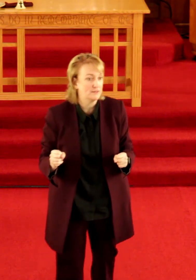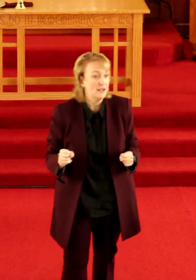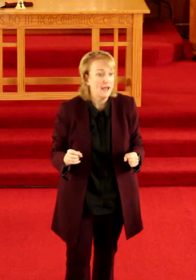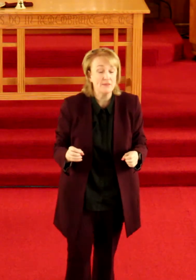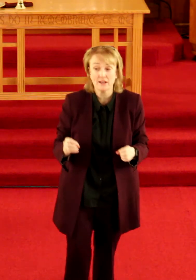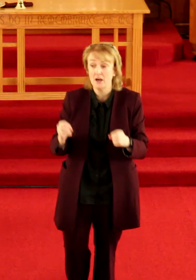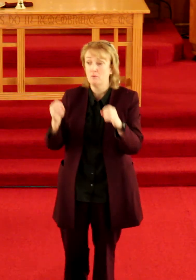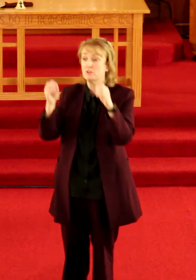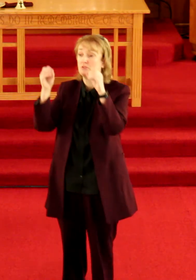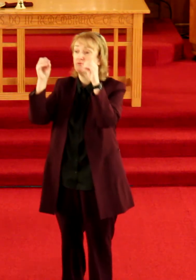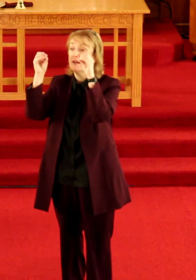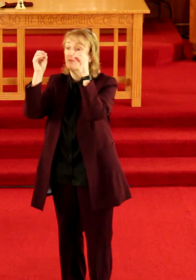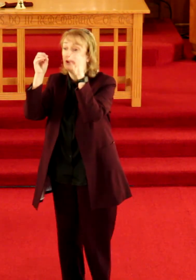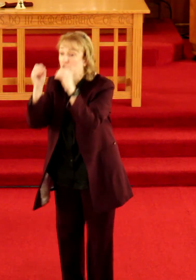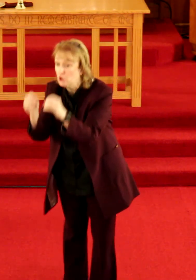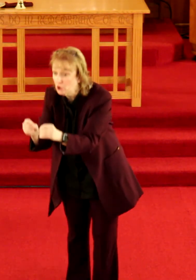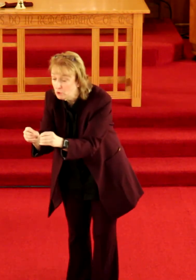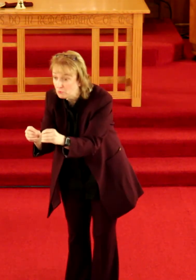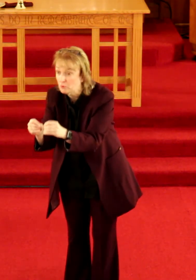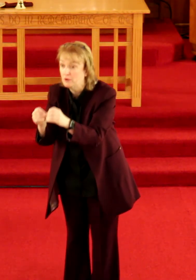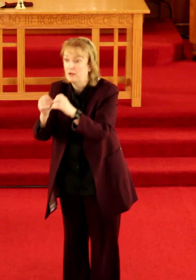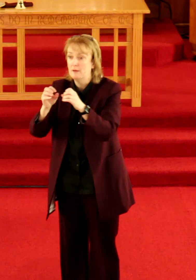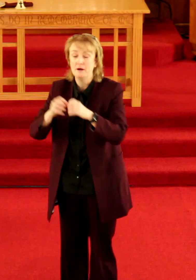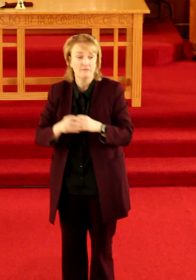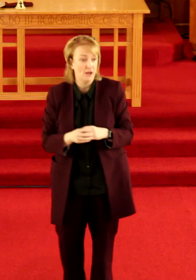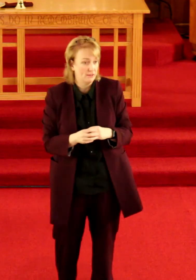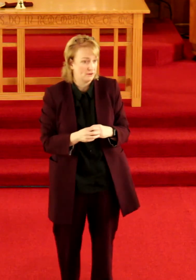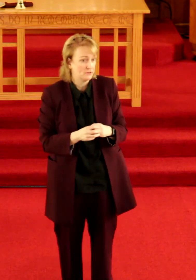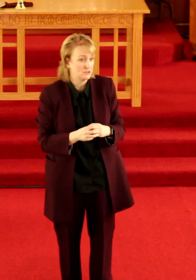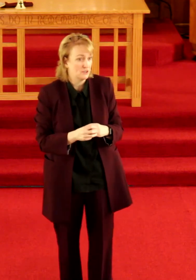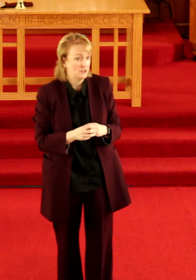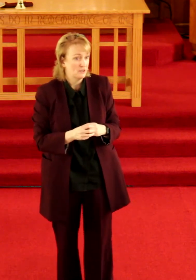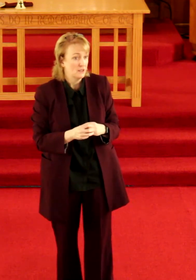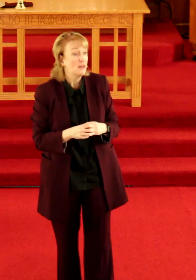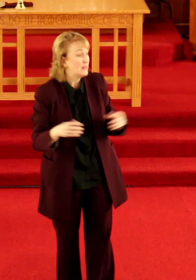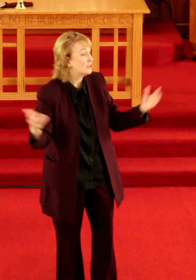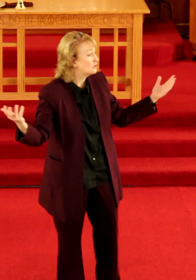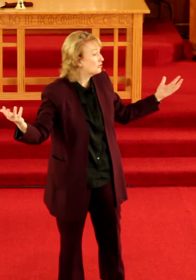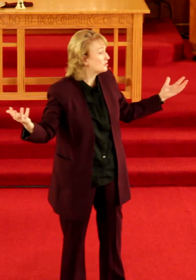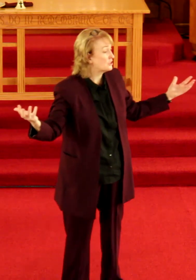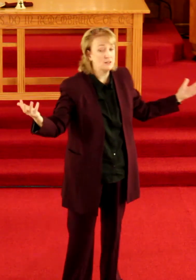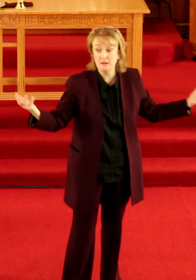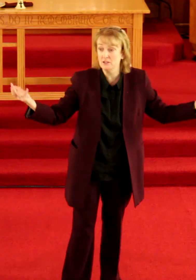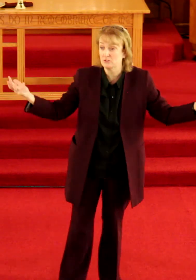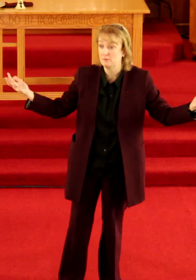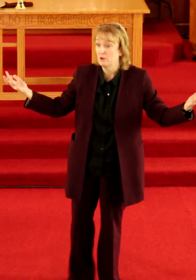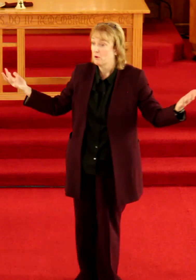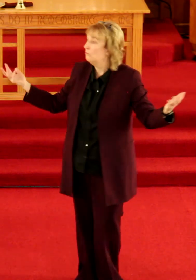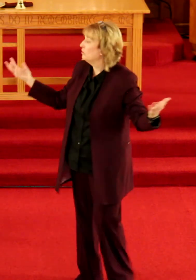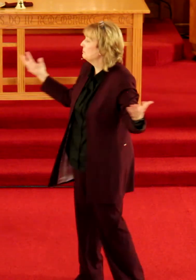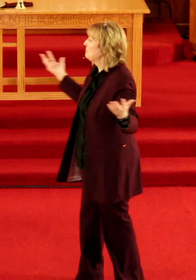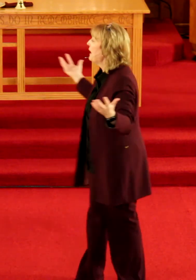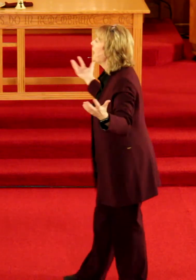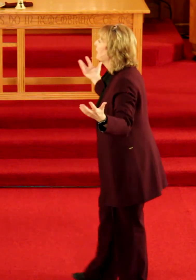and that God wants to favor you above others that the churches in the mainstream would be packed